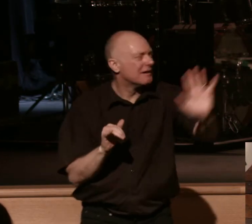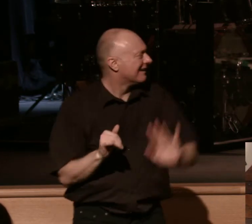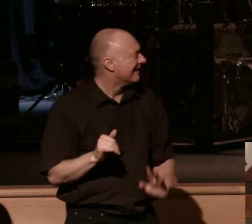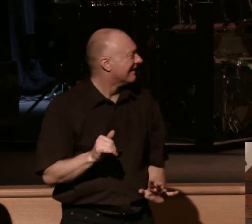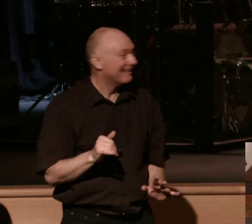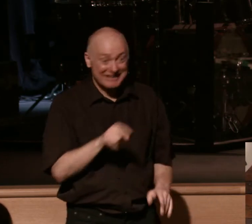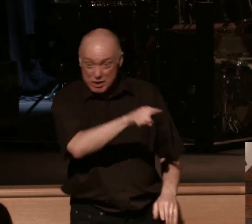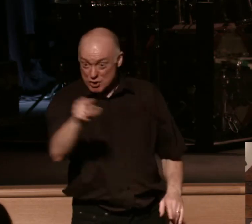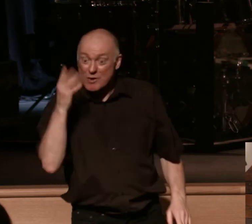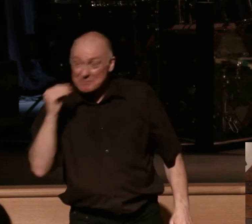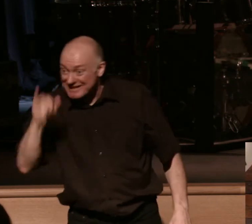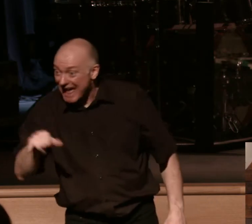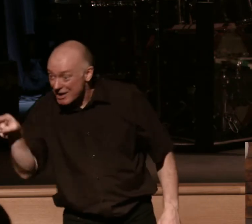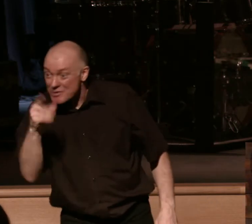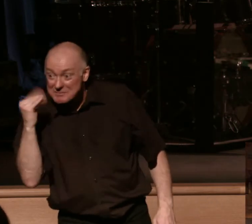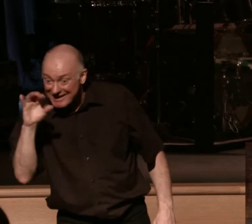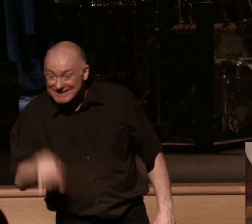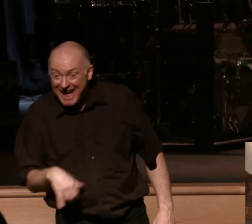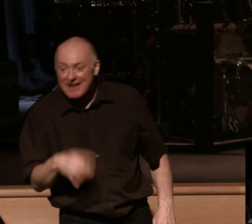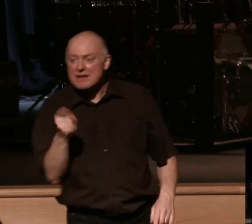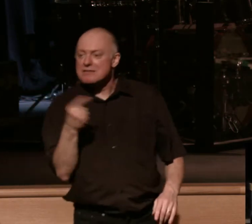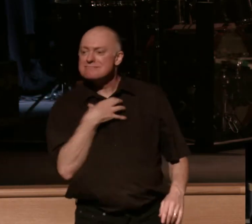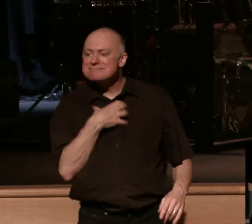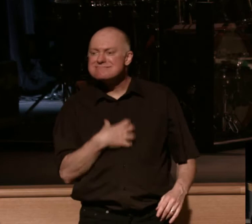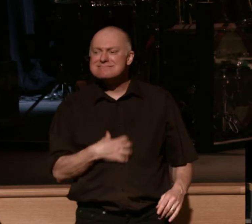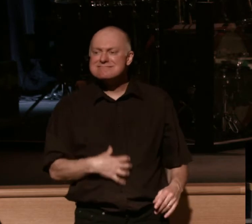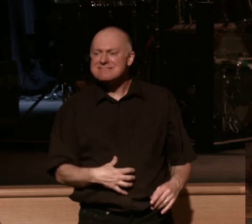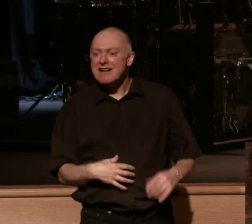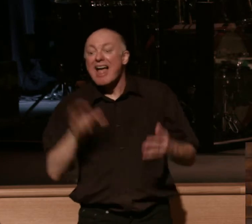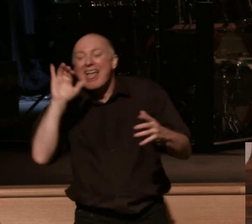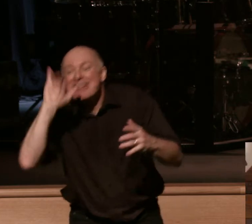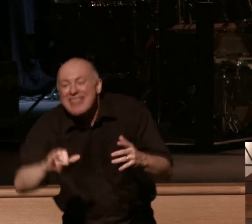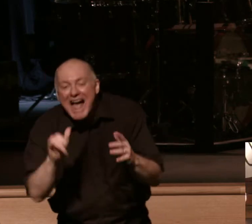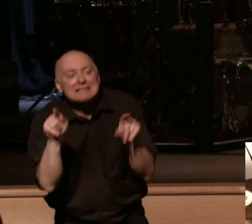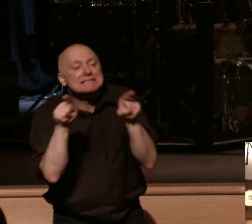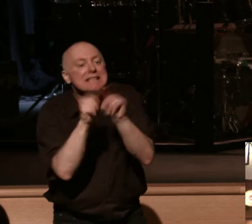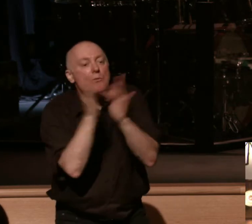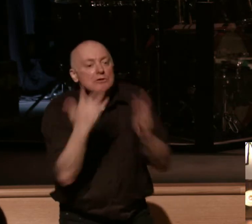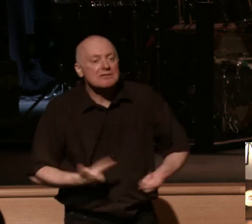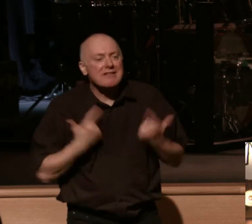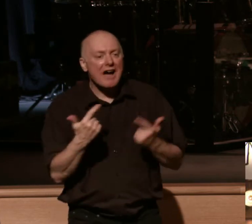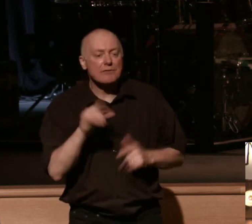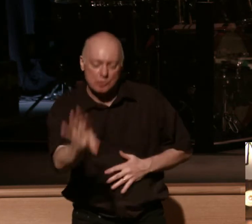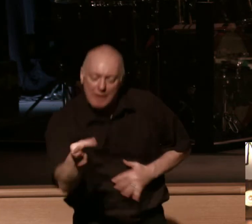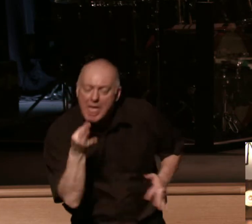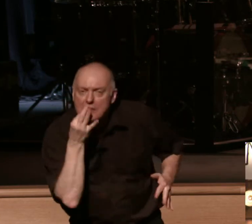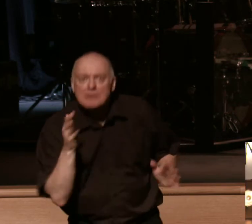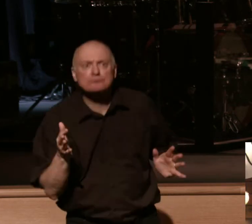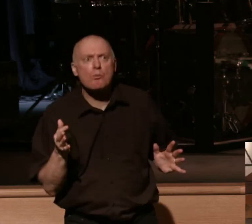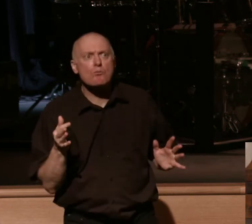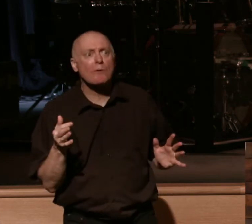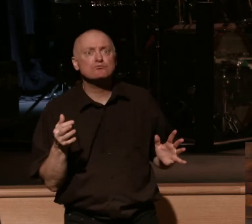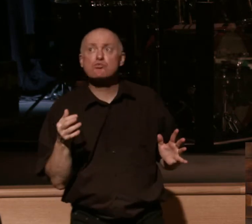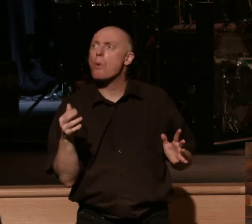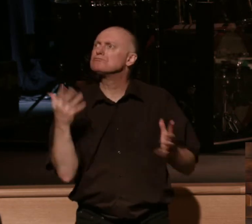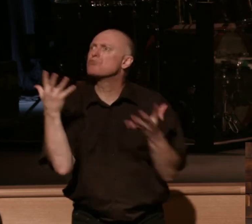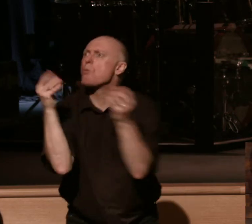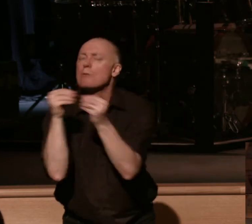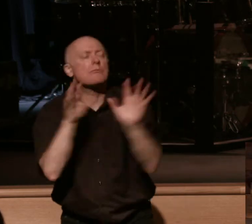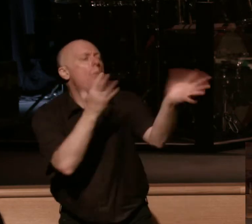a couple is good and it can be now because you long for it that's the Christian life we've tasted it oh it's so good then you gotta wait you gotta wait is it time